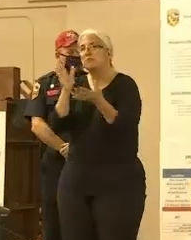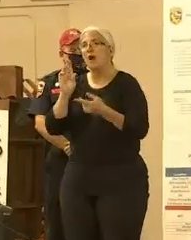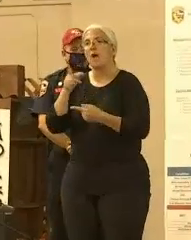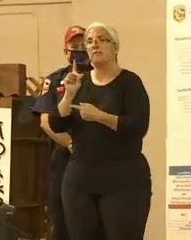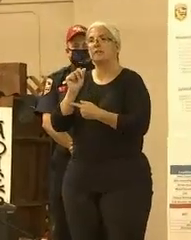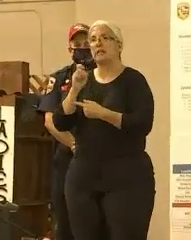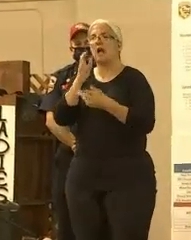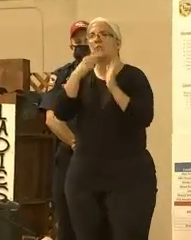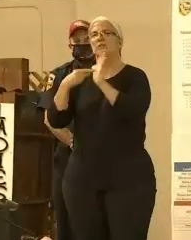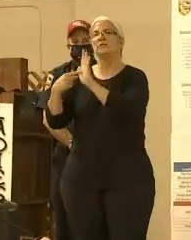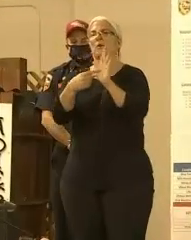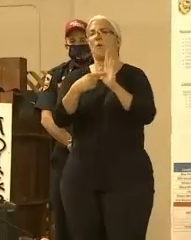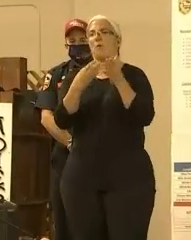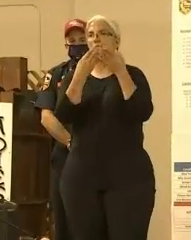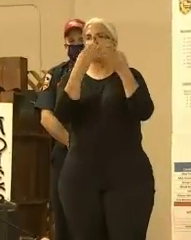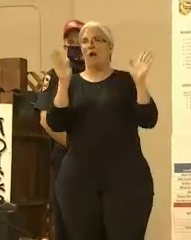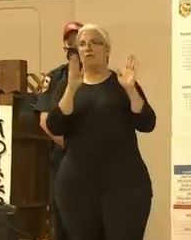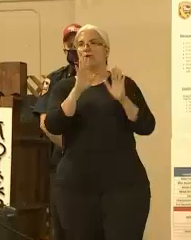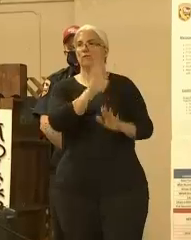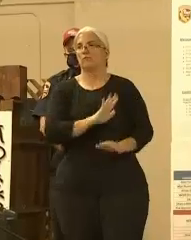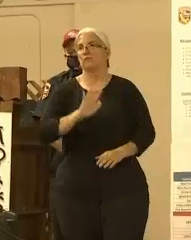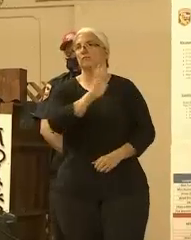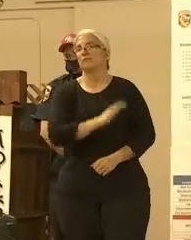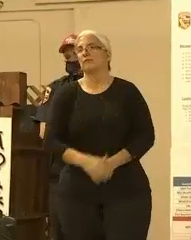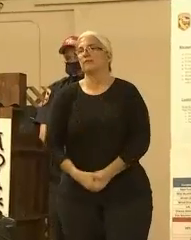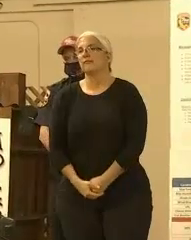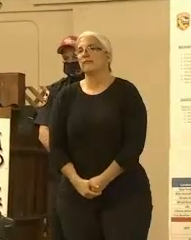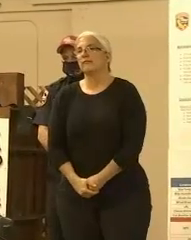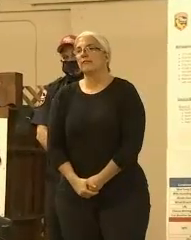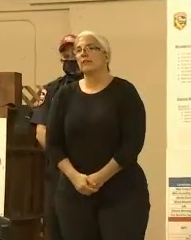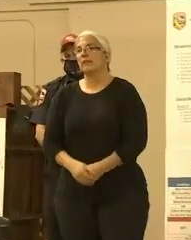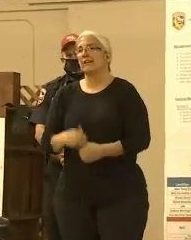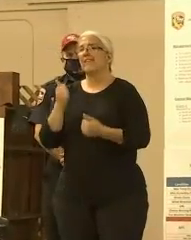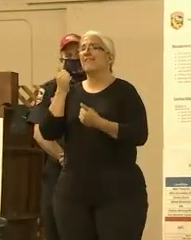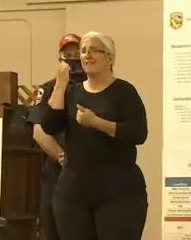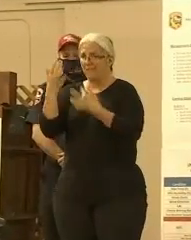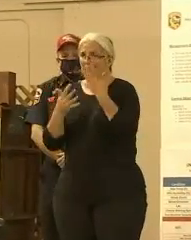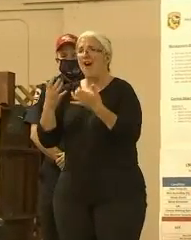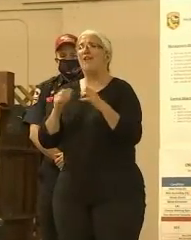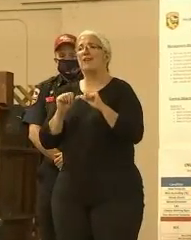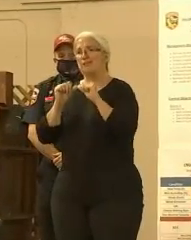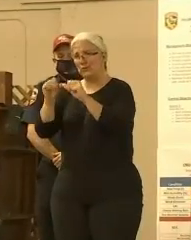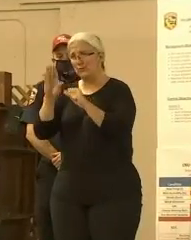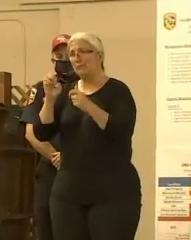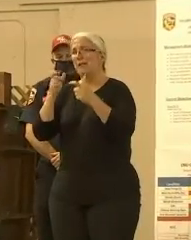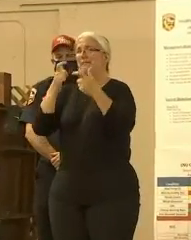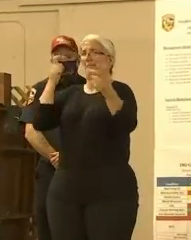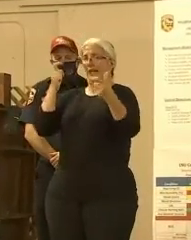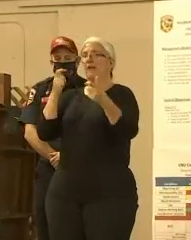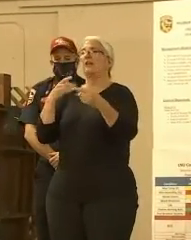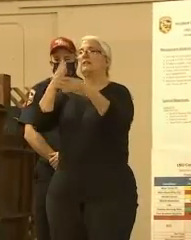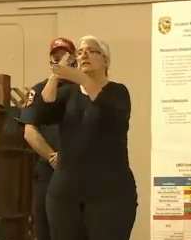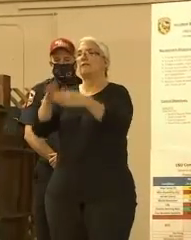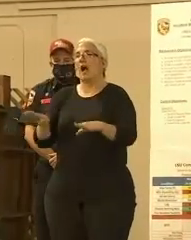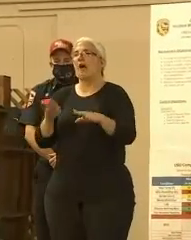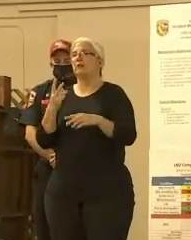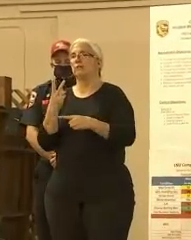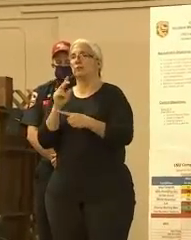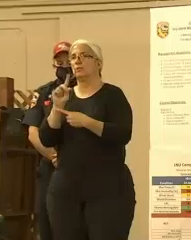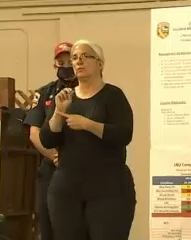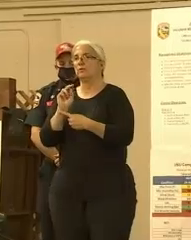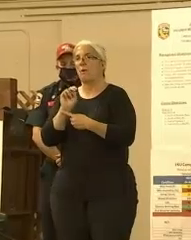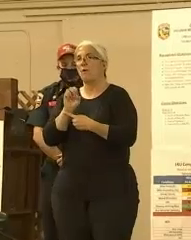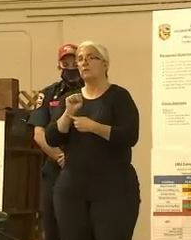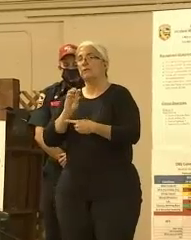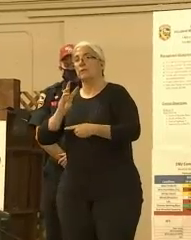area. The fire area is significantly large. We've broken into two zones. We have the west zone out here between the Pacific Ocean and the Sonoma County